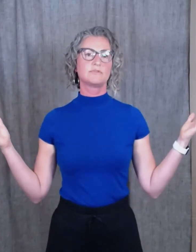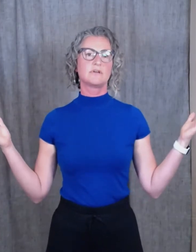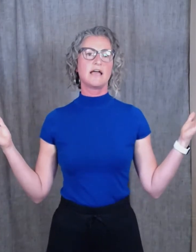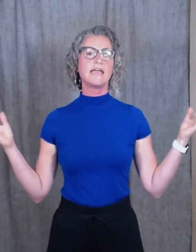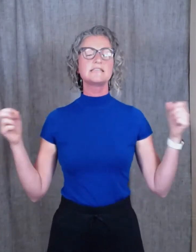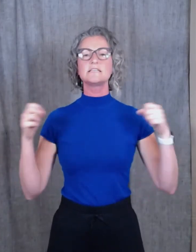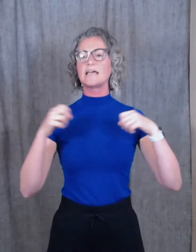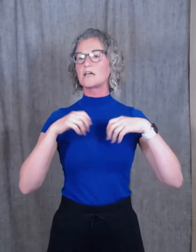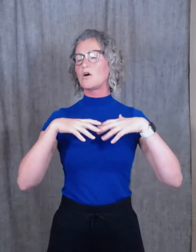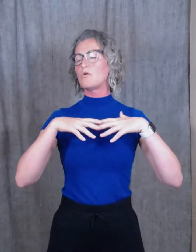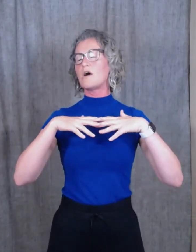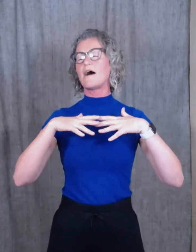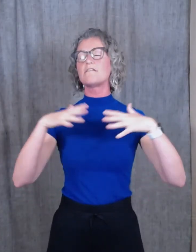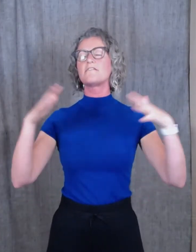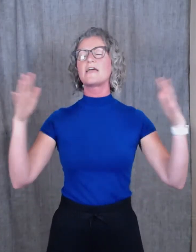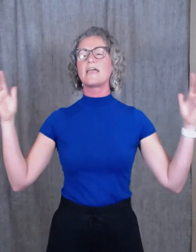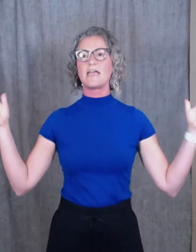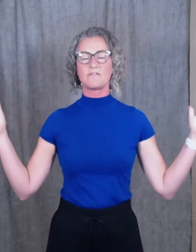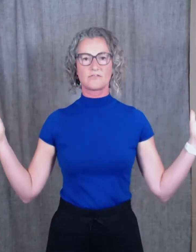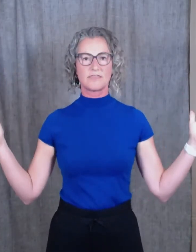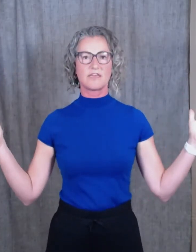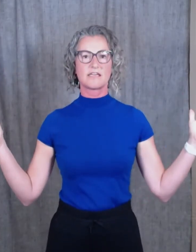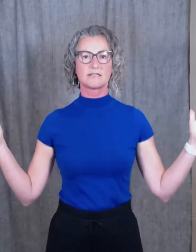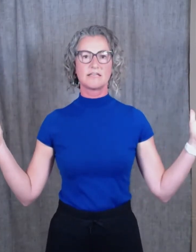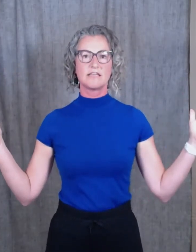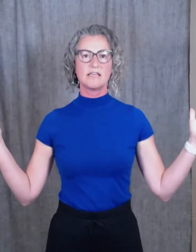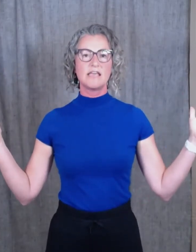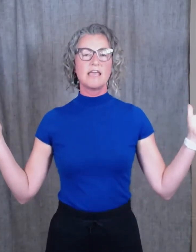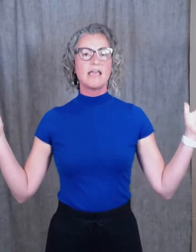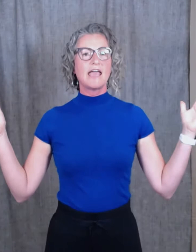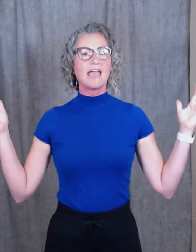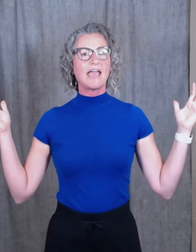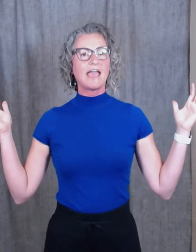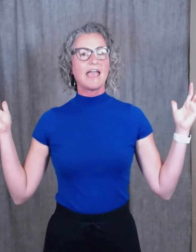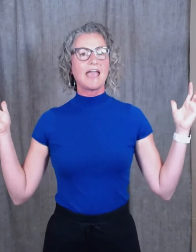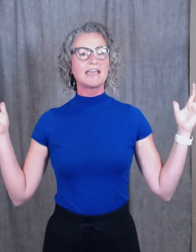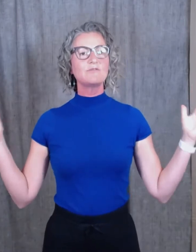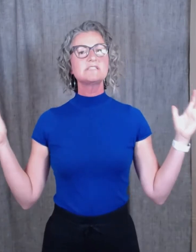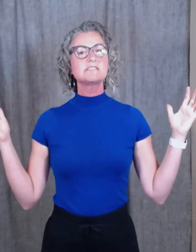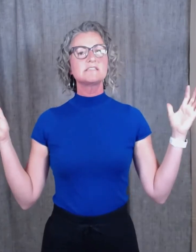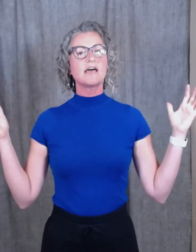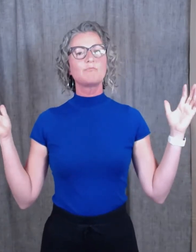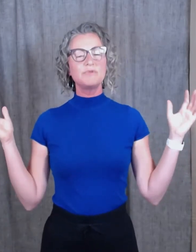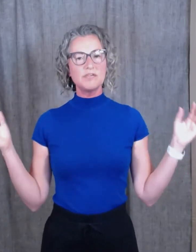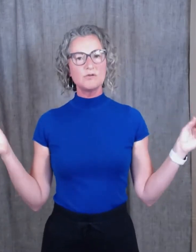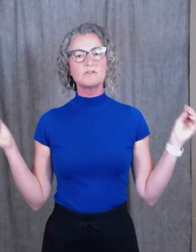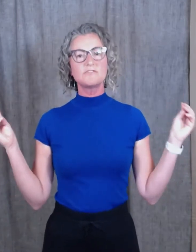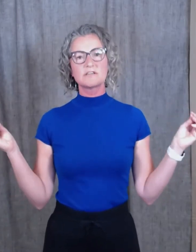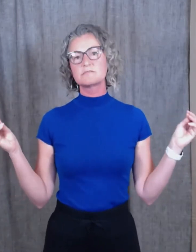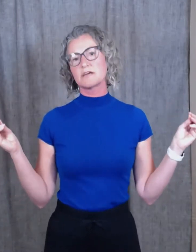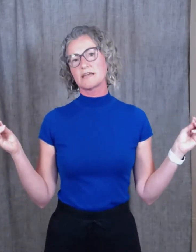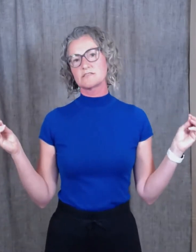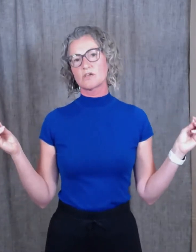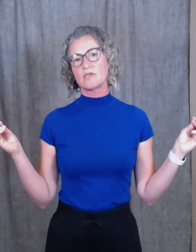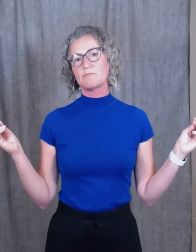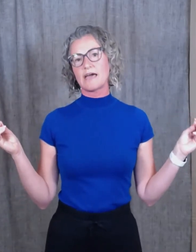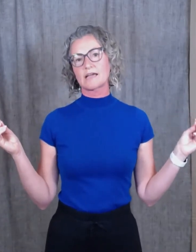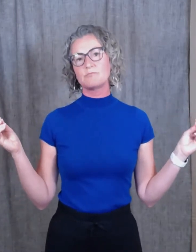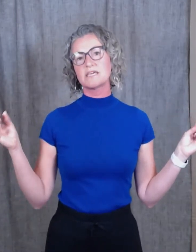I had to let go of everything. And it was a beautiful experience looking back because